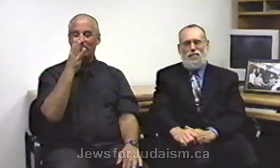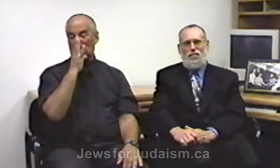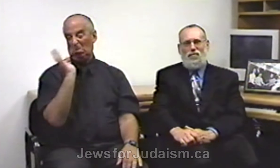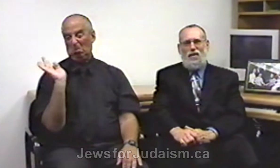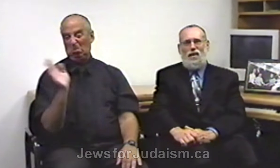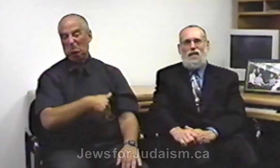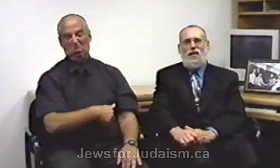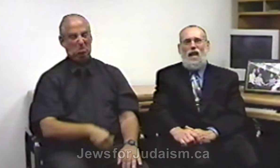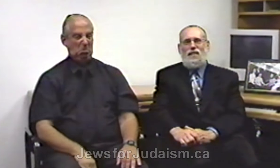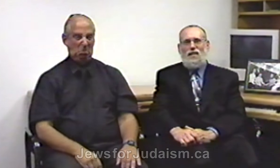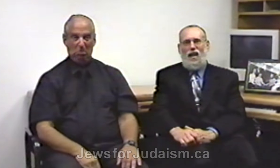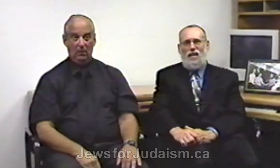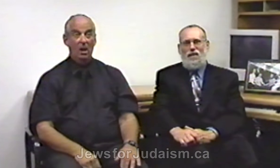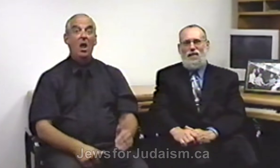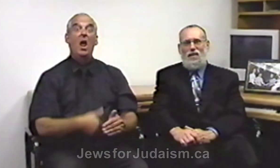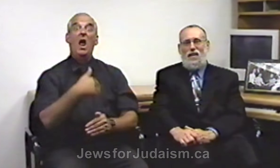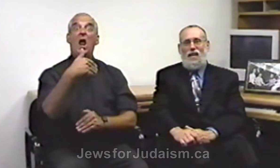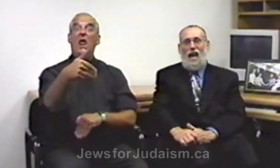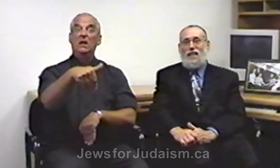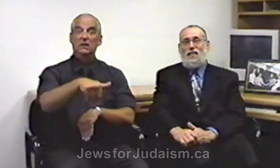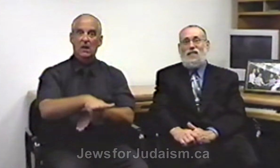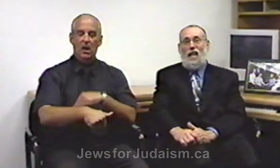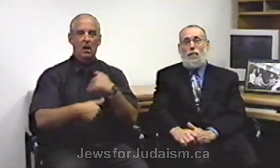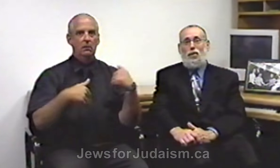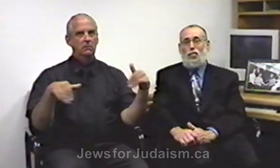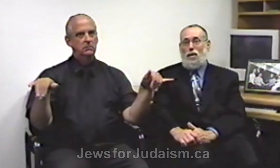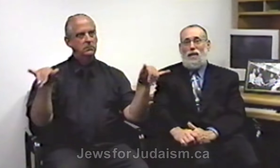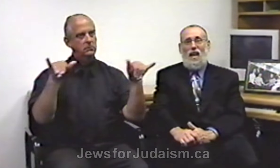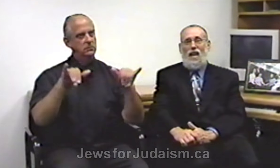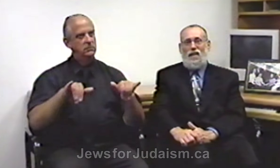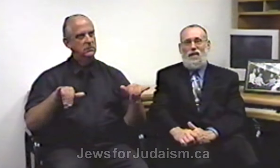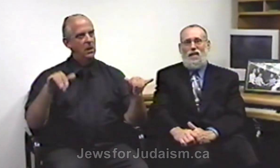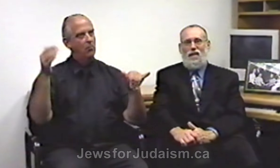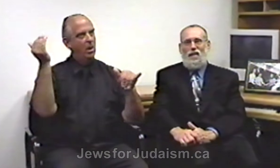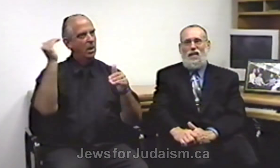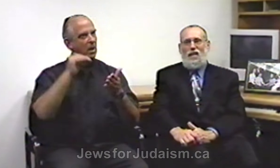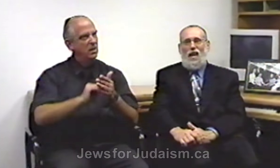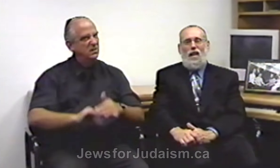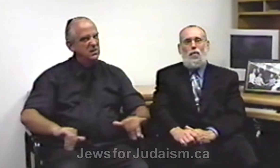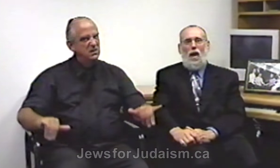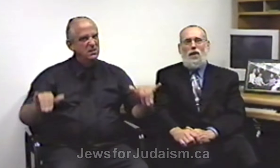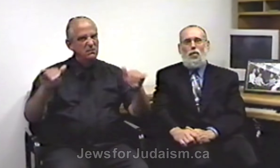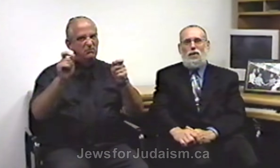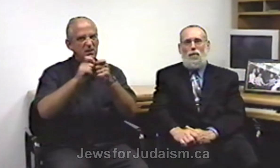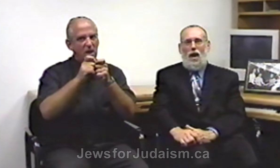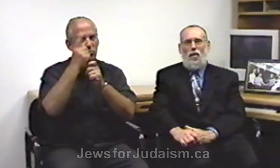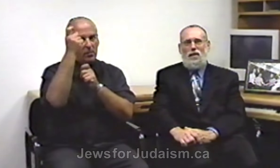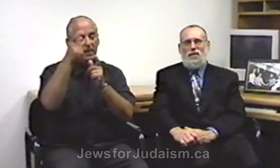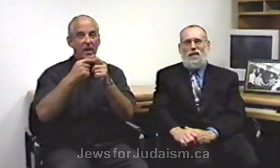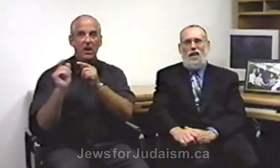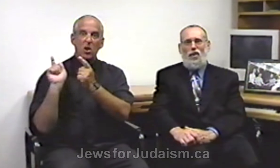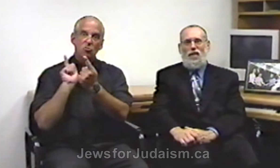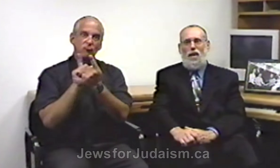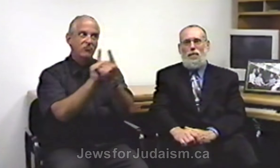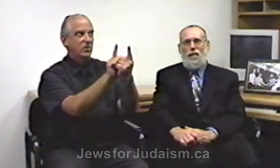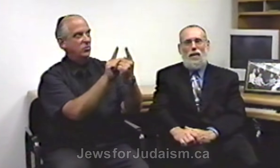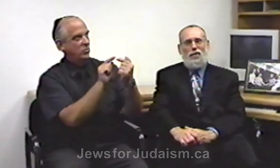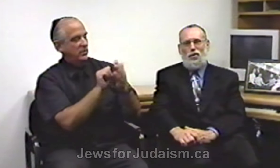the next night he had the same dream again and he ran to his parents to tell them about the